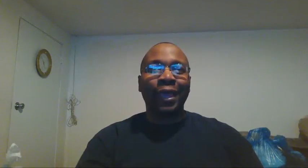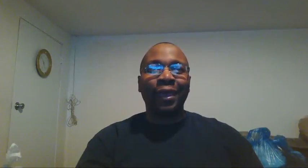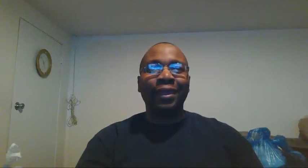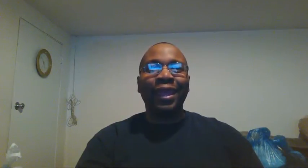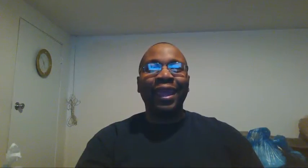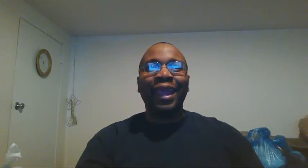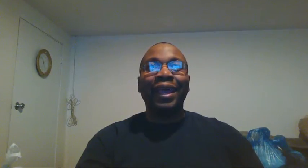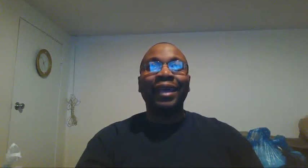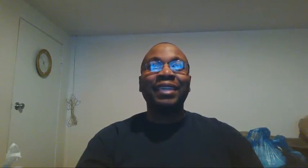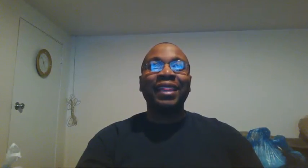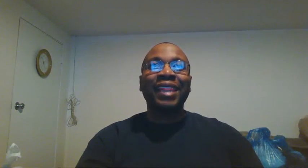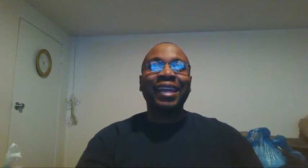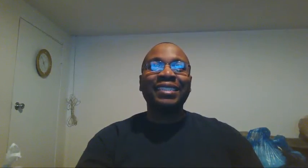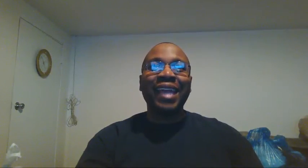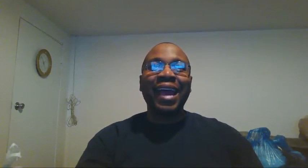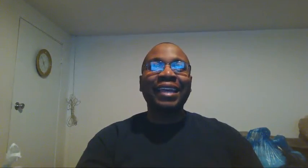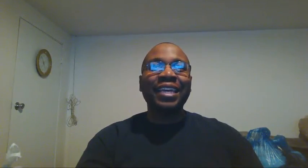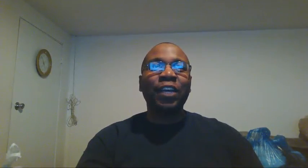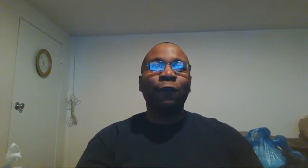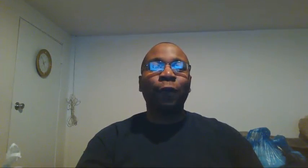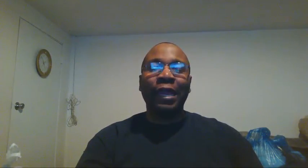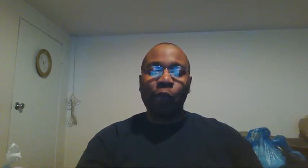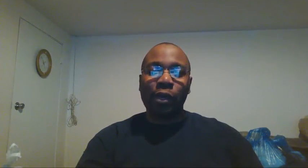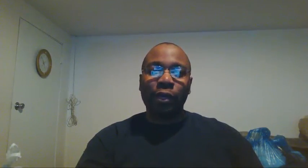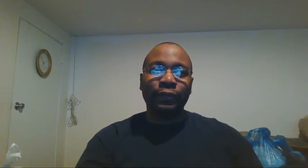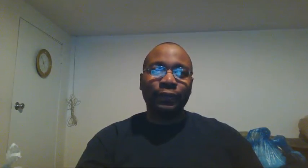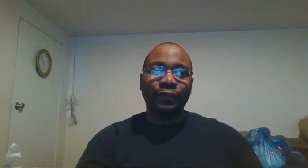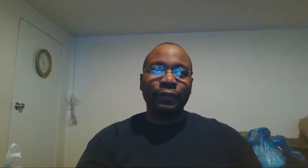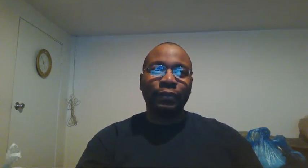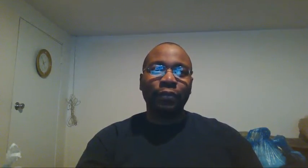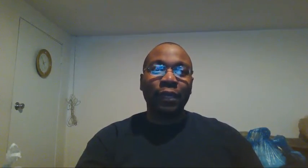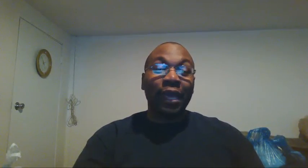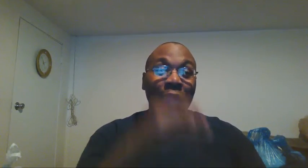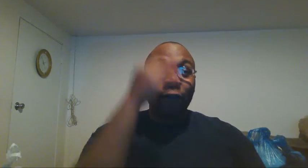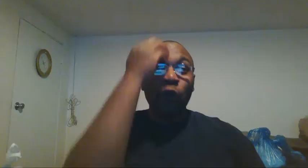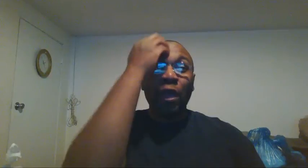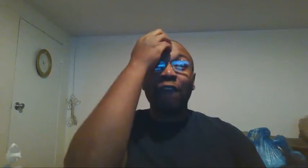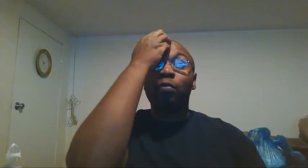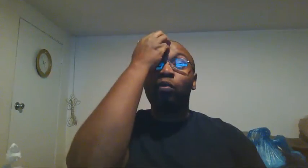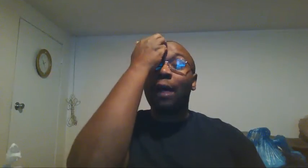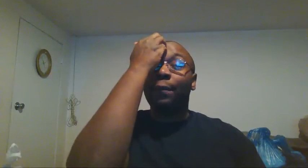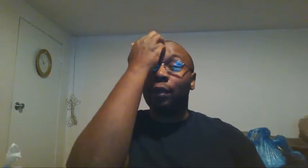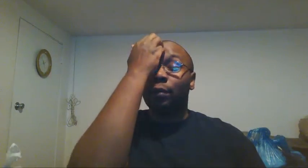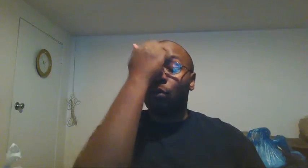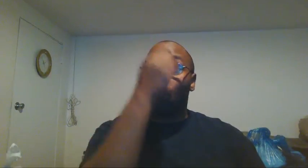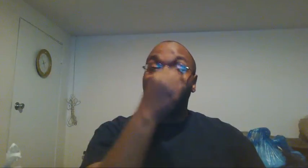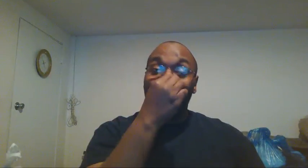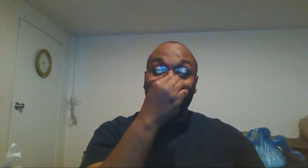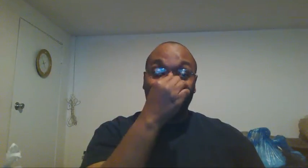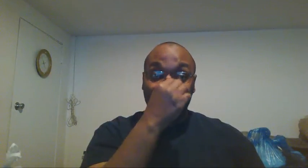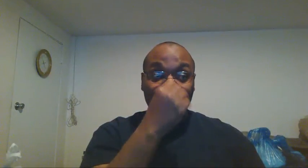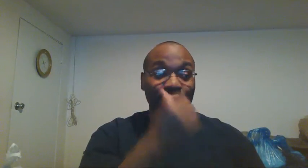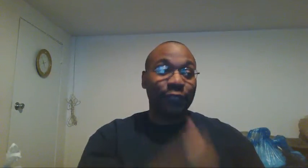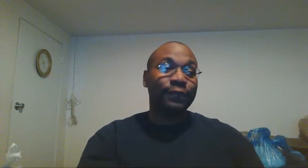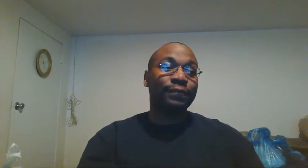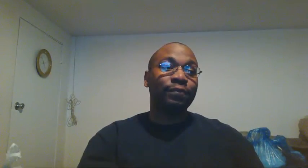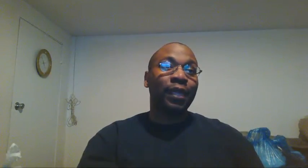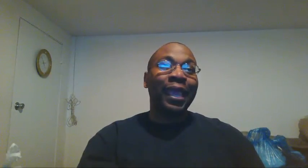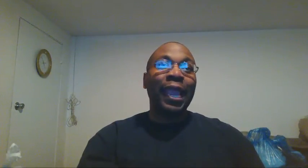and that is not good for anyone if you have a problem or problems and you